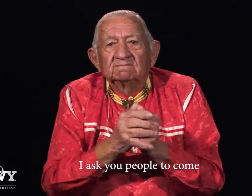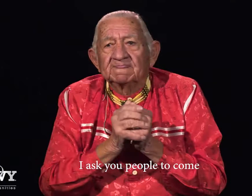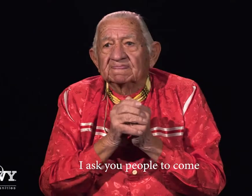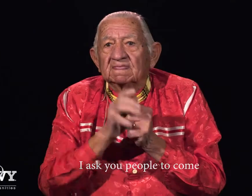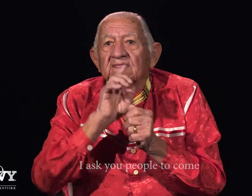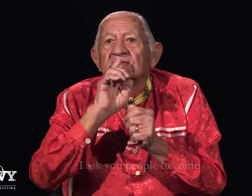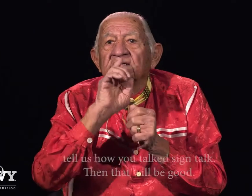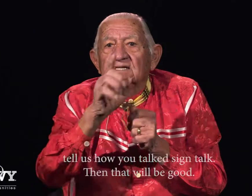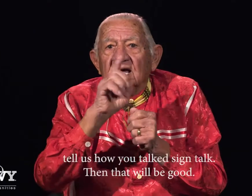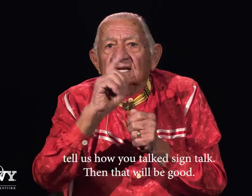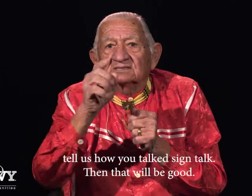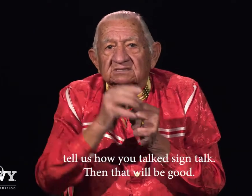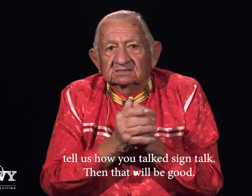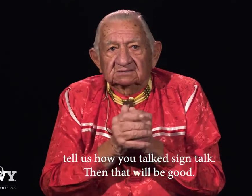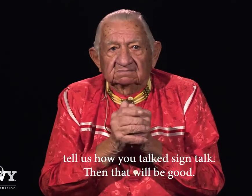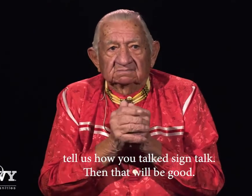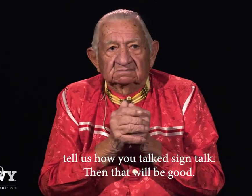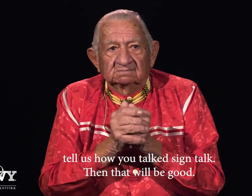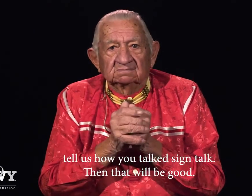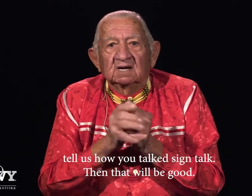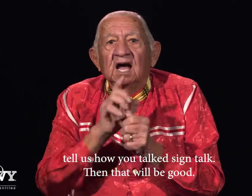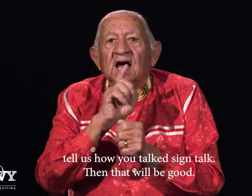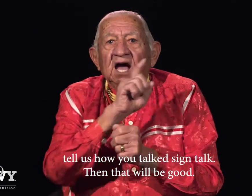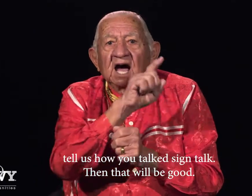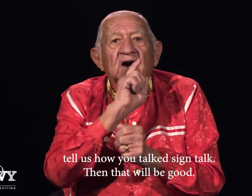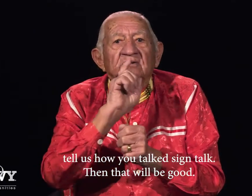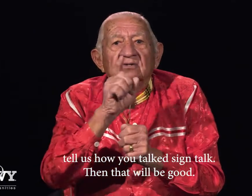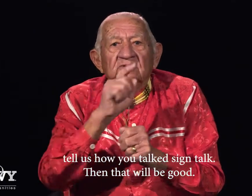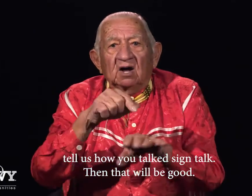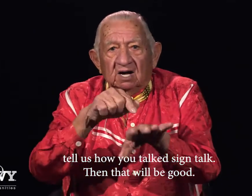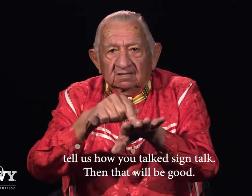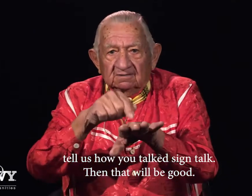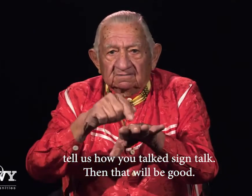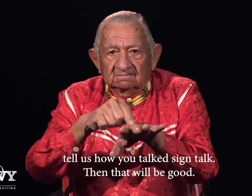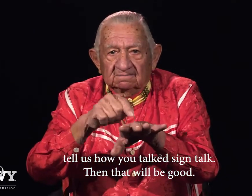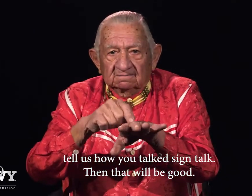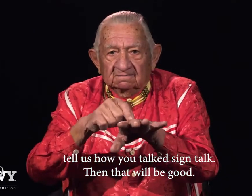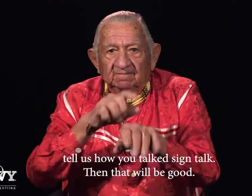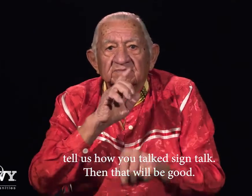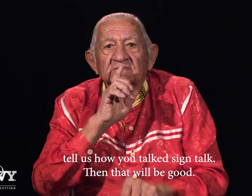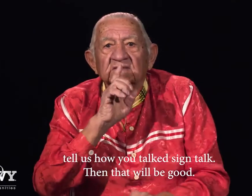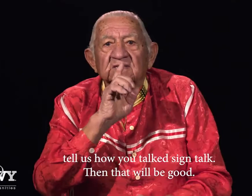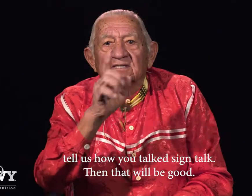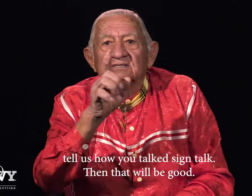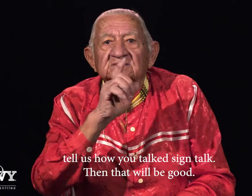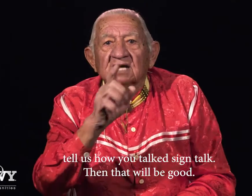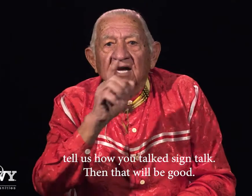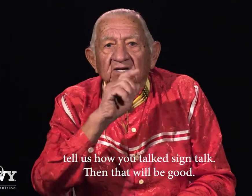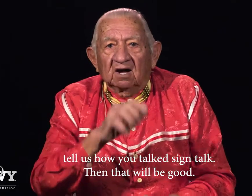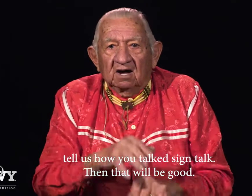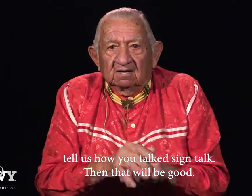tell us how you talked sign talk